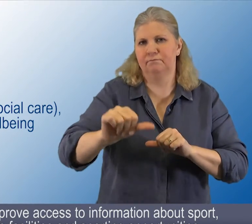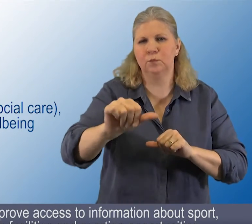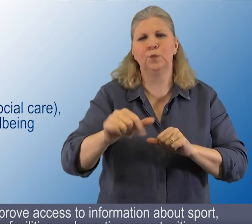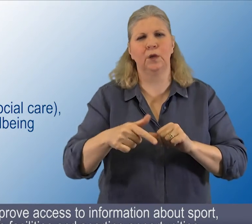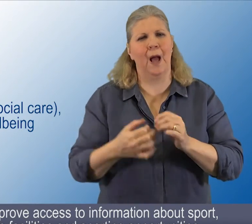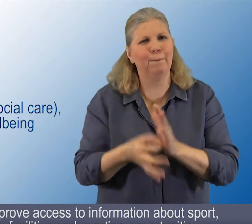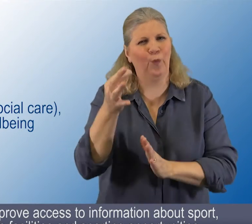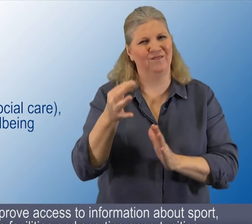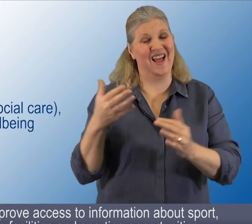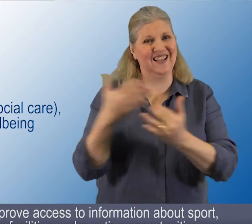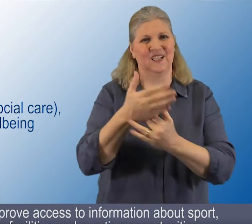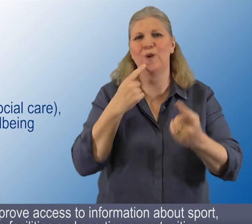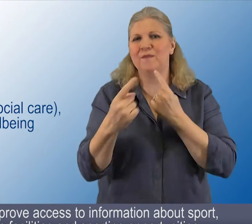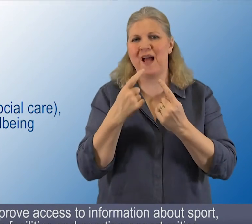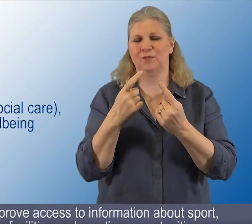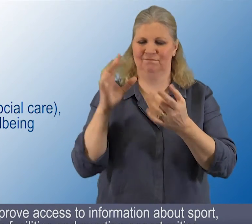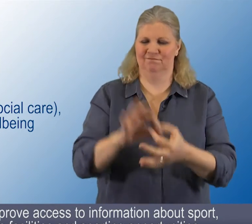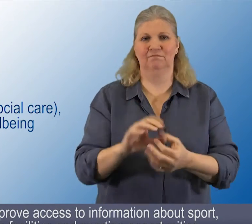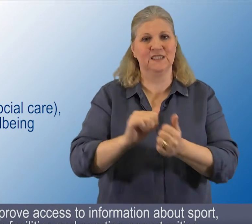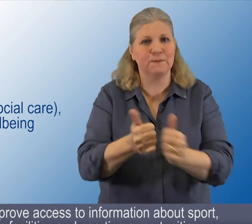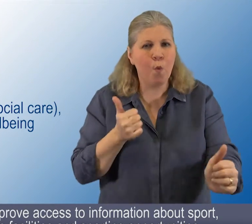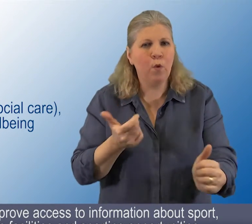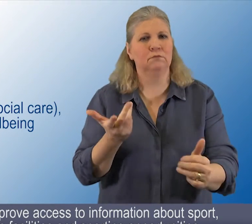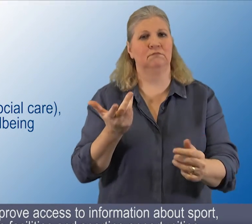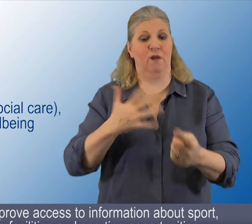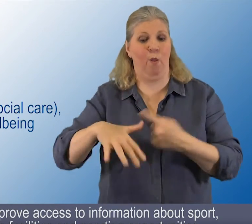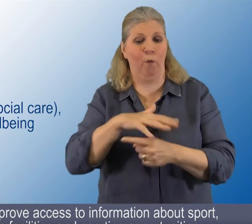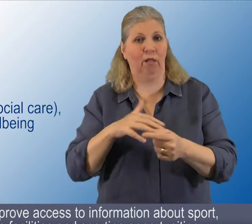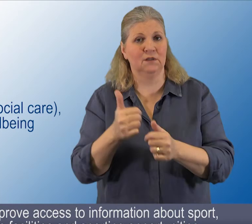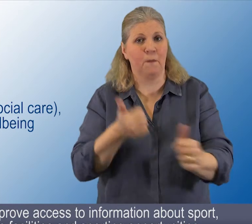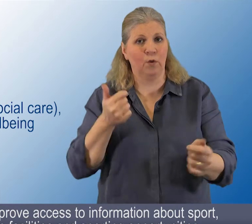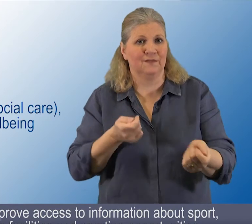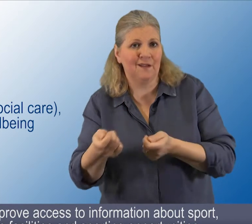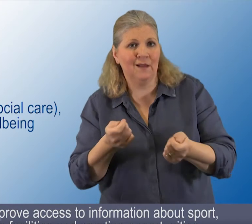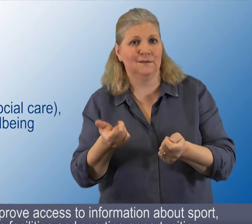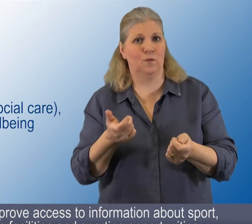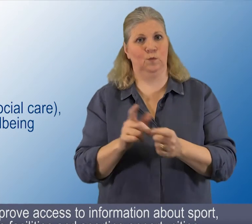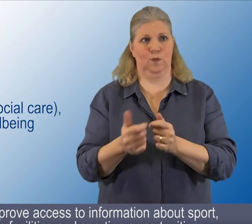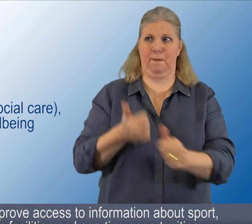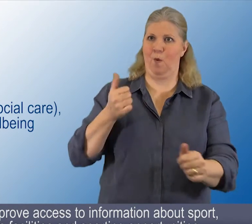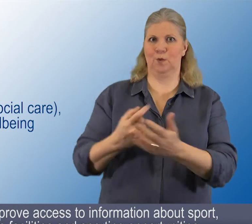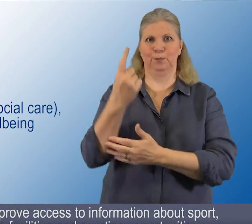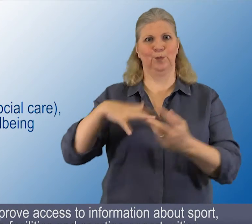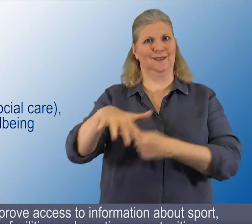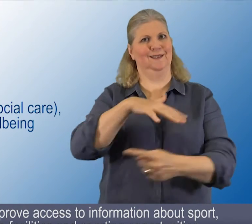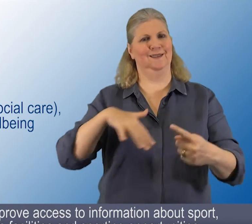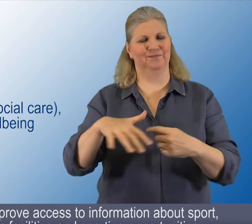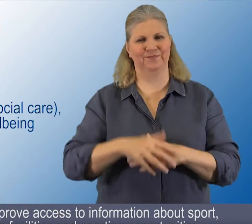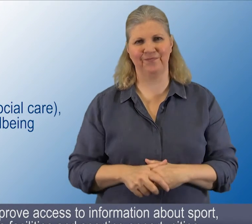22. Take steps to improve access to information about sport, and to local sports facilities and sporting